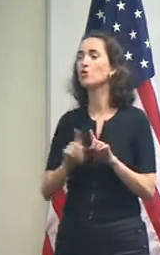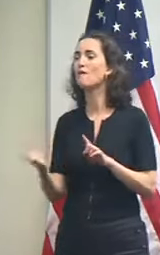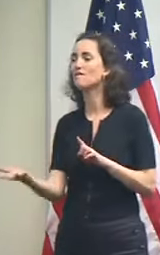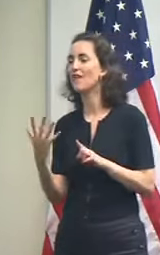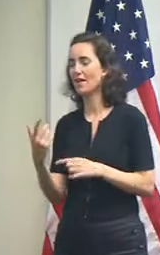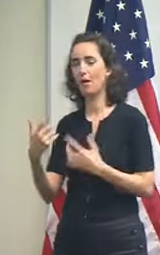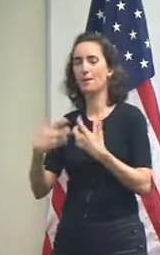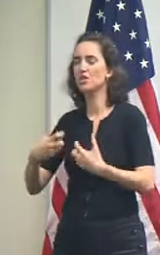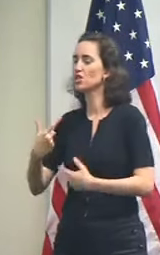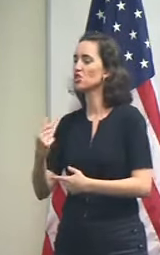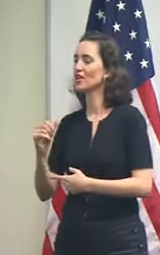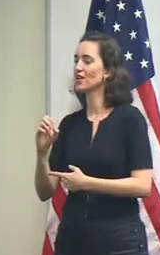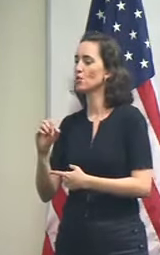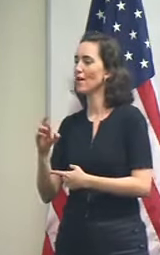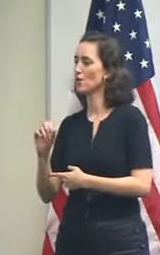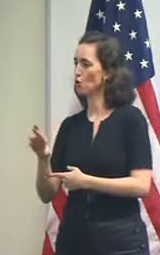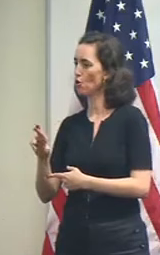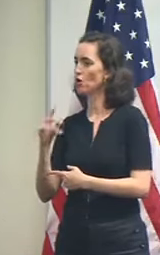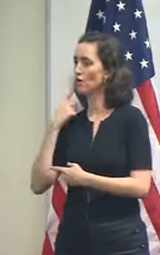and the